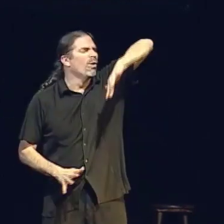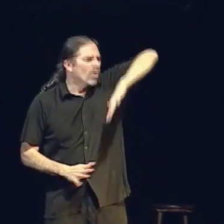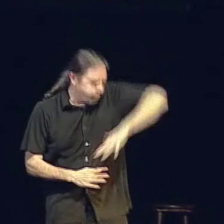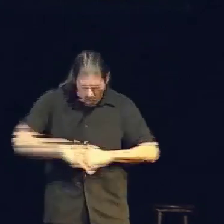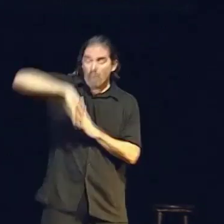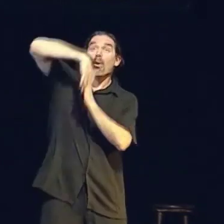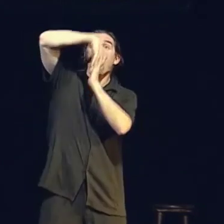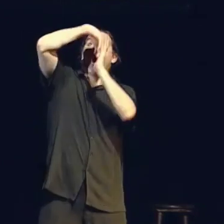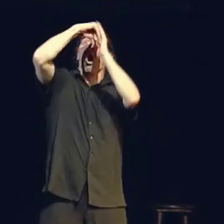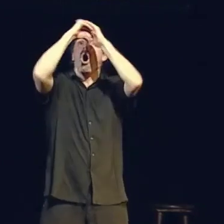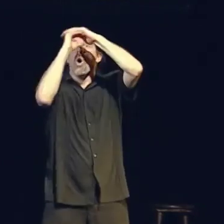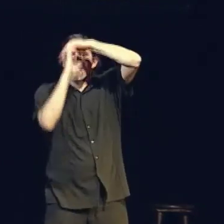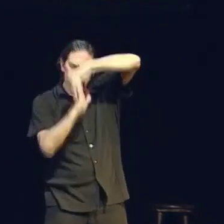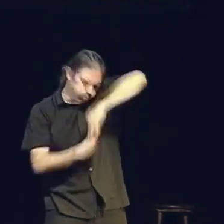On the waves.